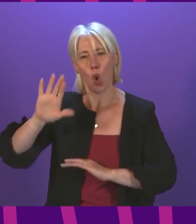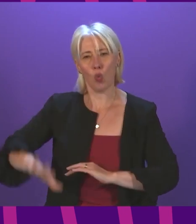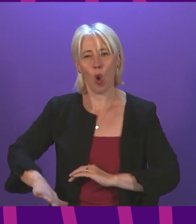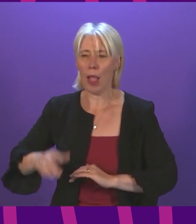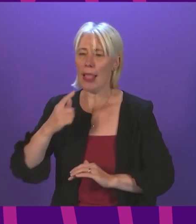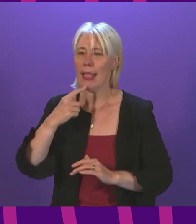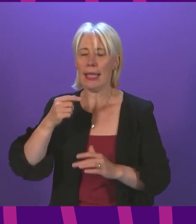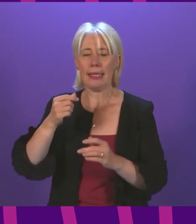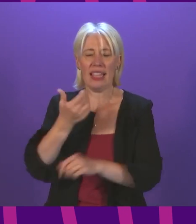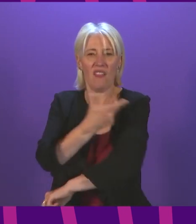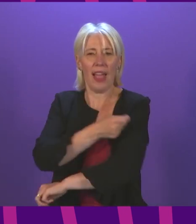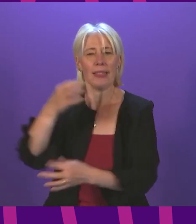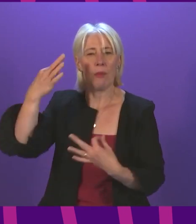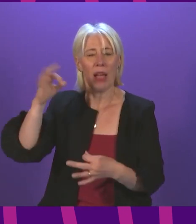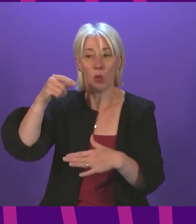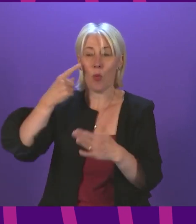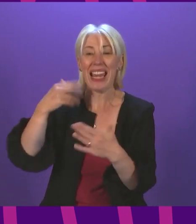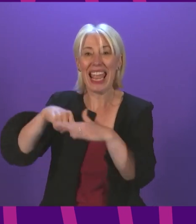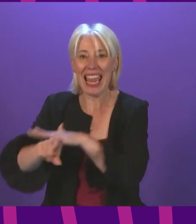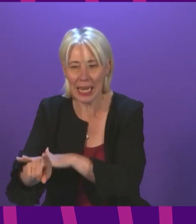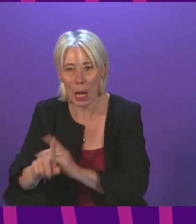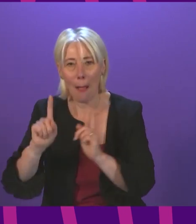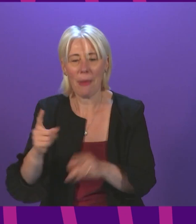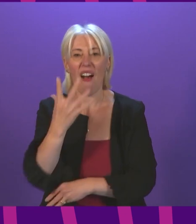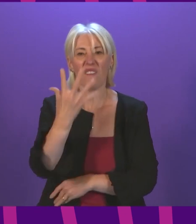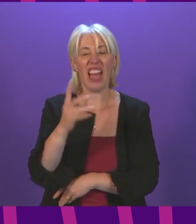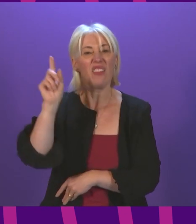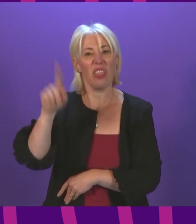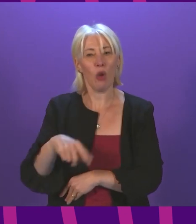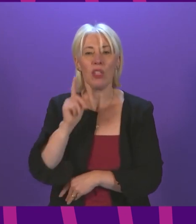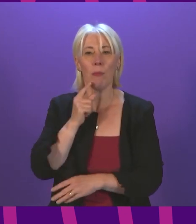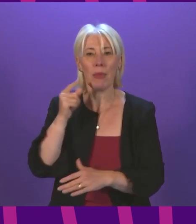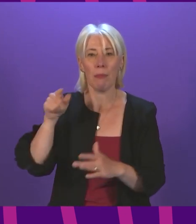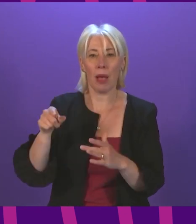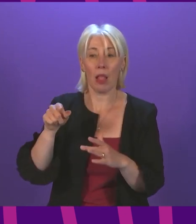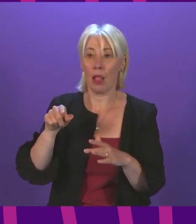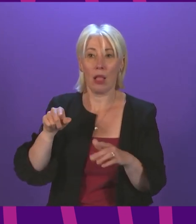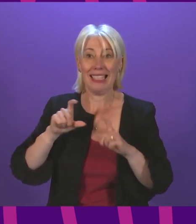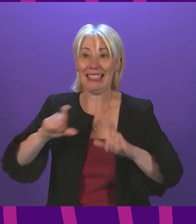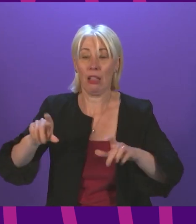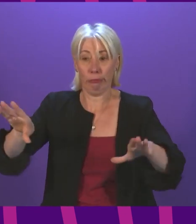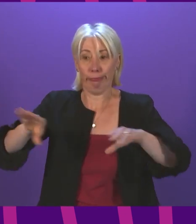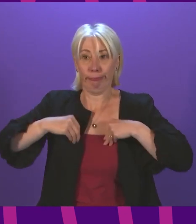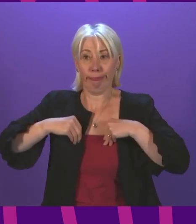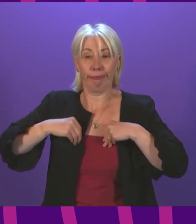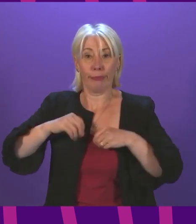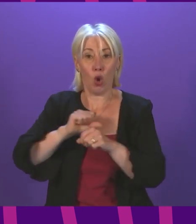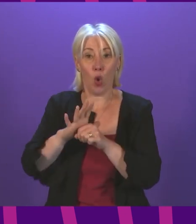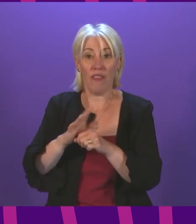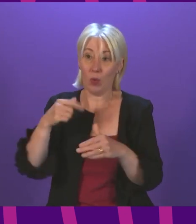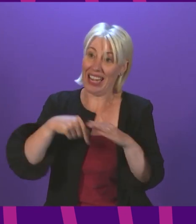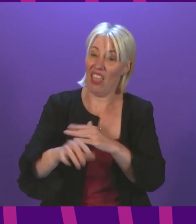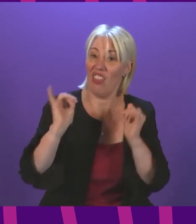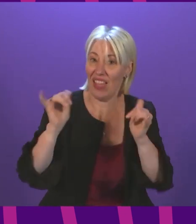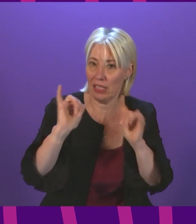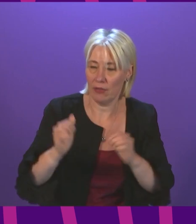passports on entry despite this measure 5,000 attendees still caught Covid at this event the night time